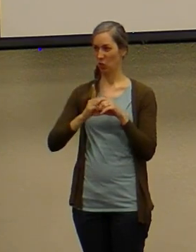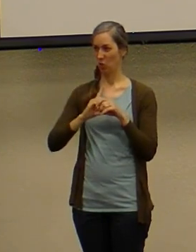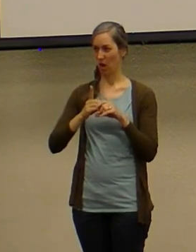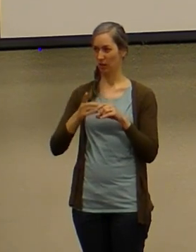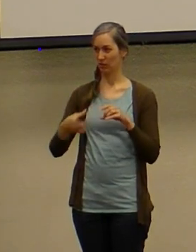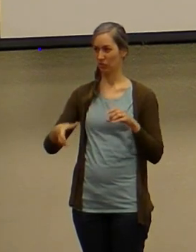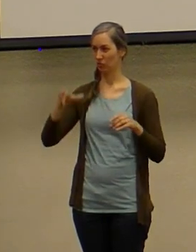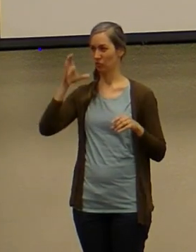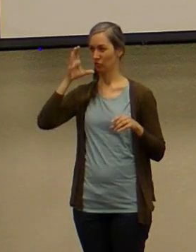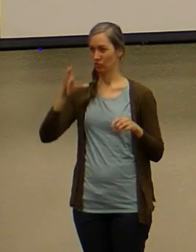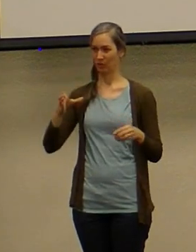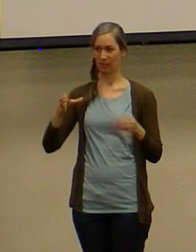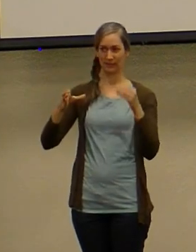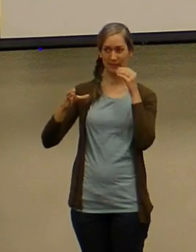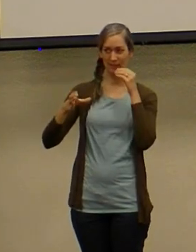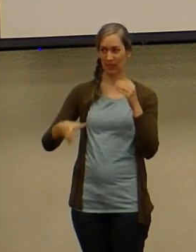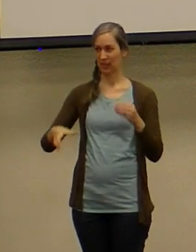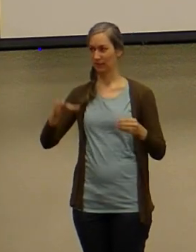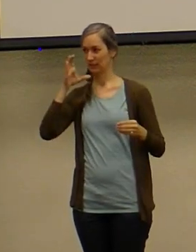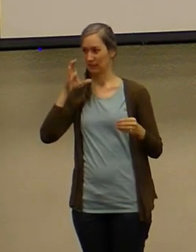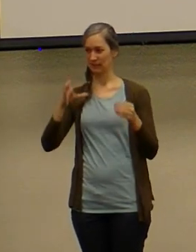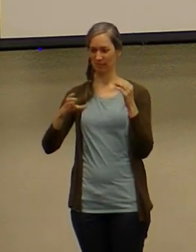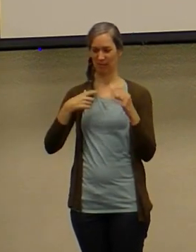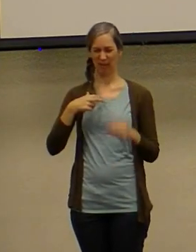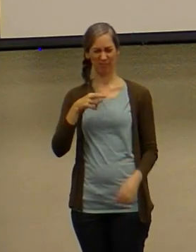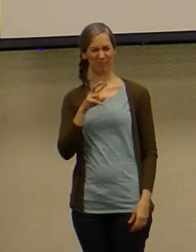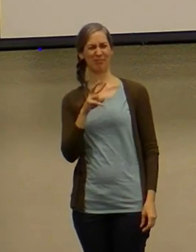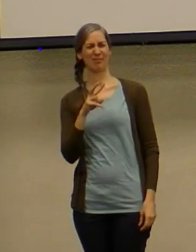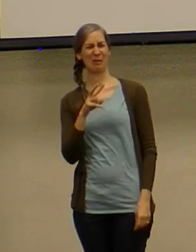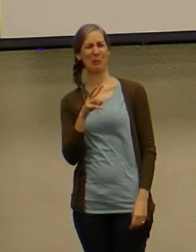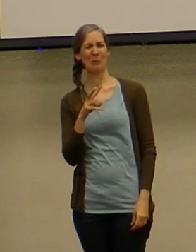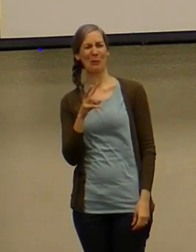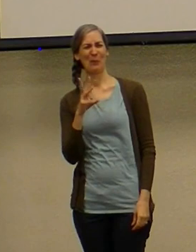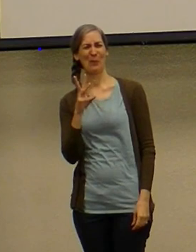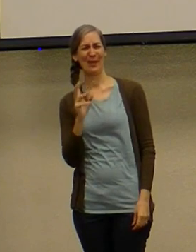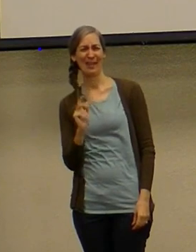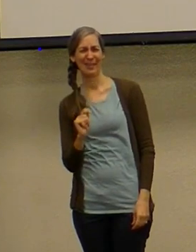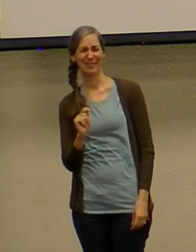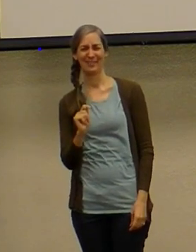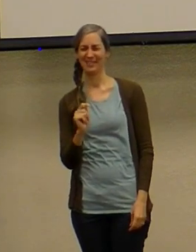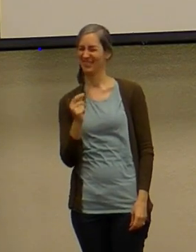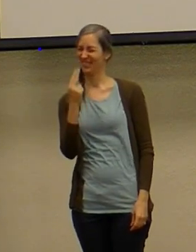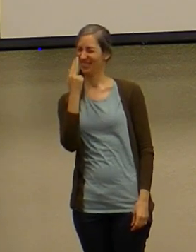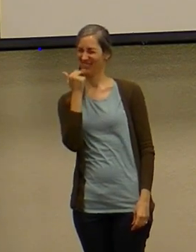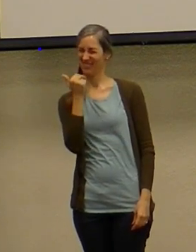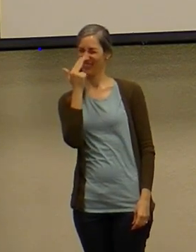myself i don't know what to make of this guy um it was was pretty hilarious